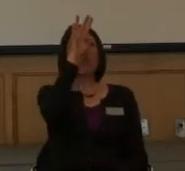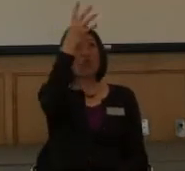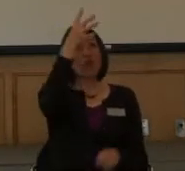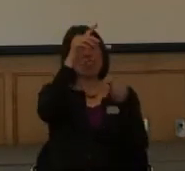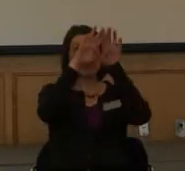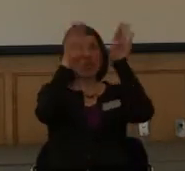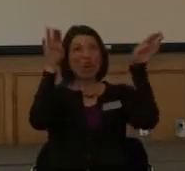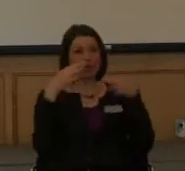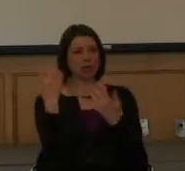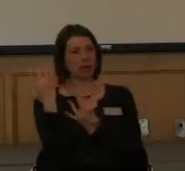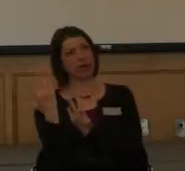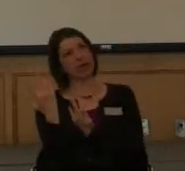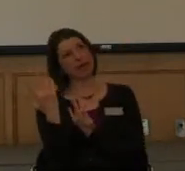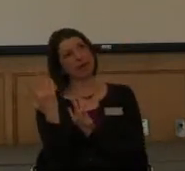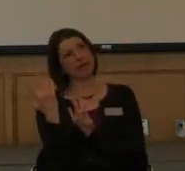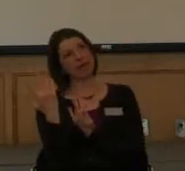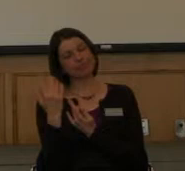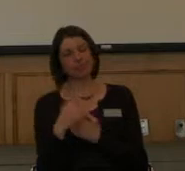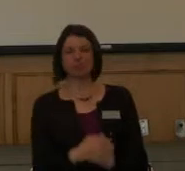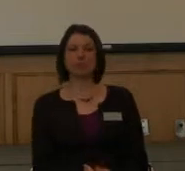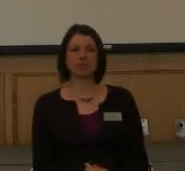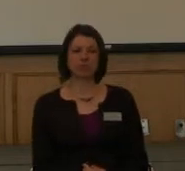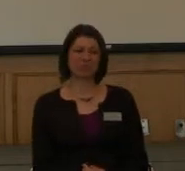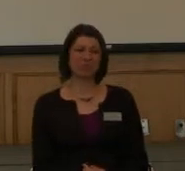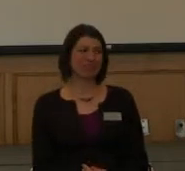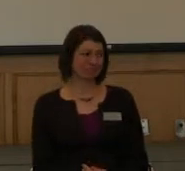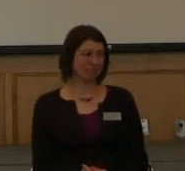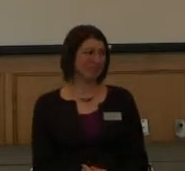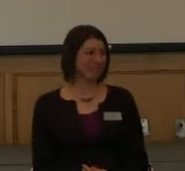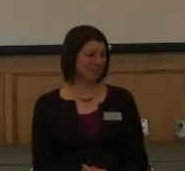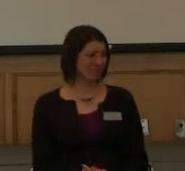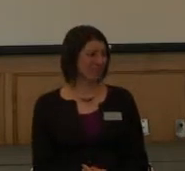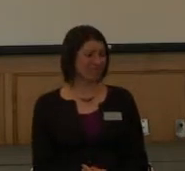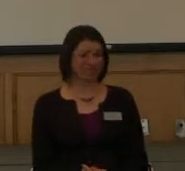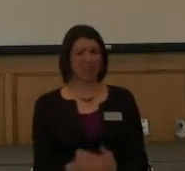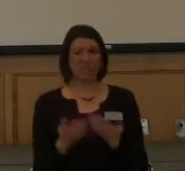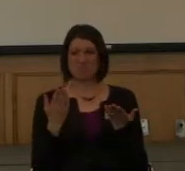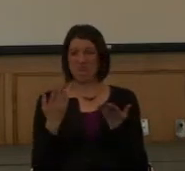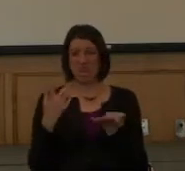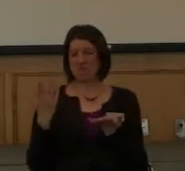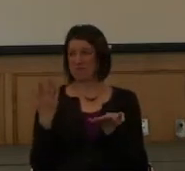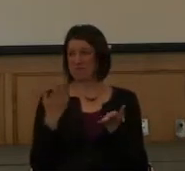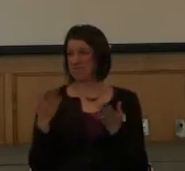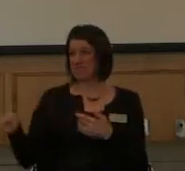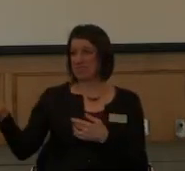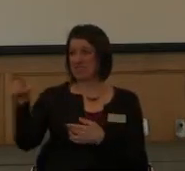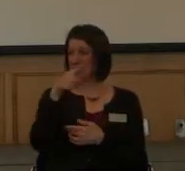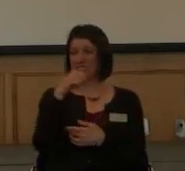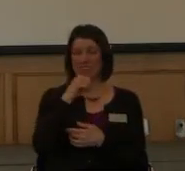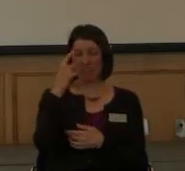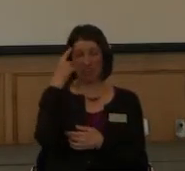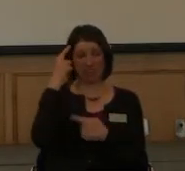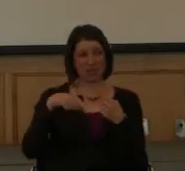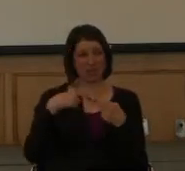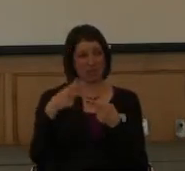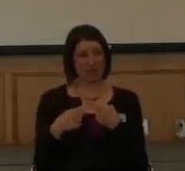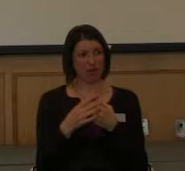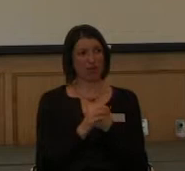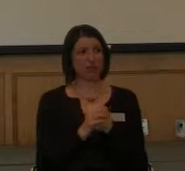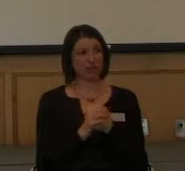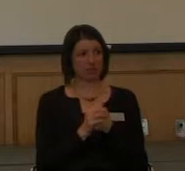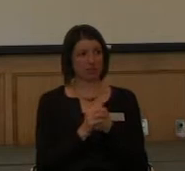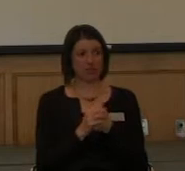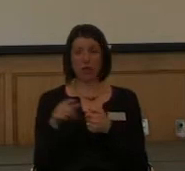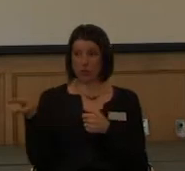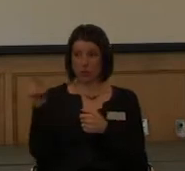having to sit there and wait. So, you know, it's just those things that, you know, students can also be aware of, is like,